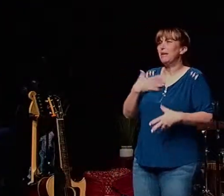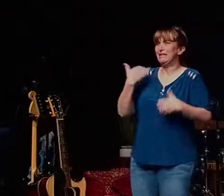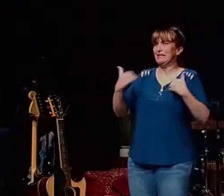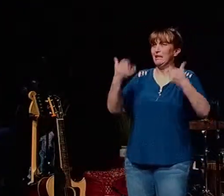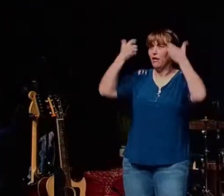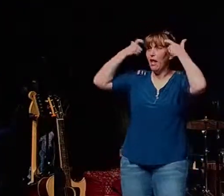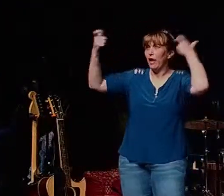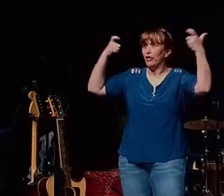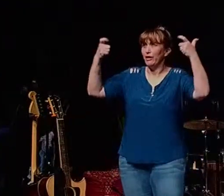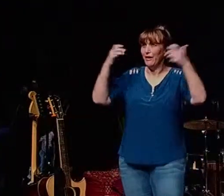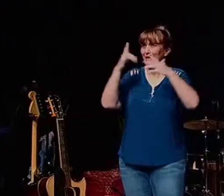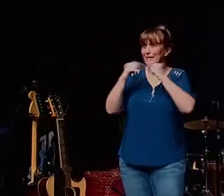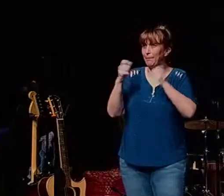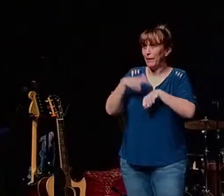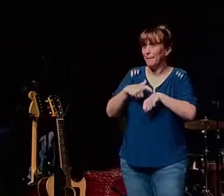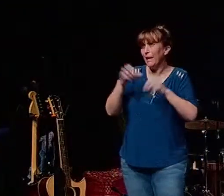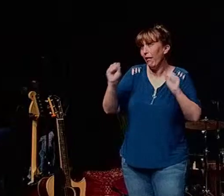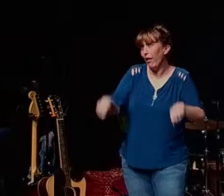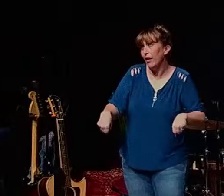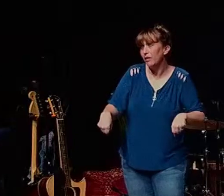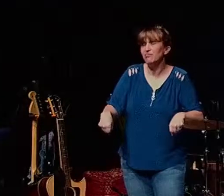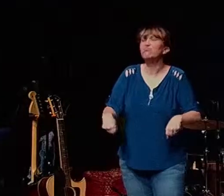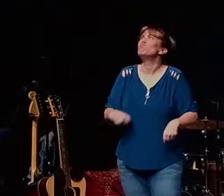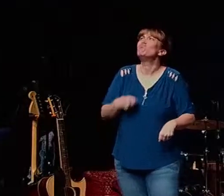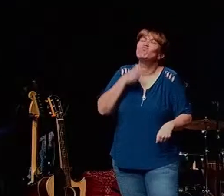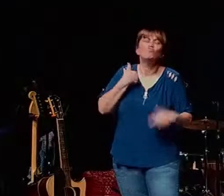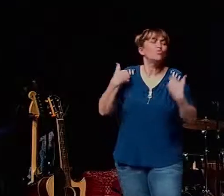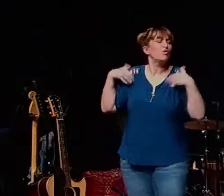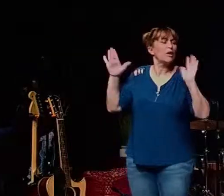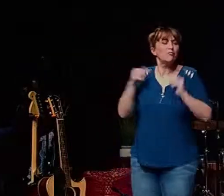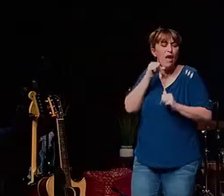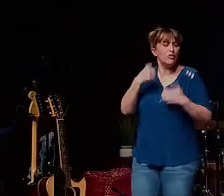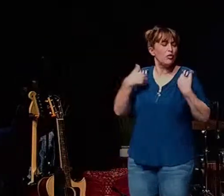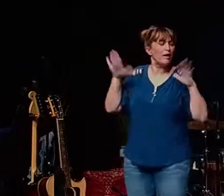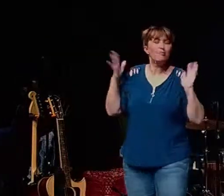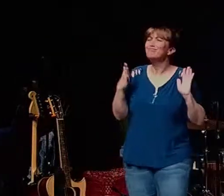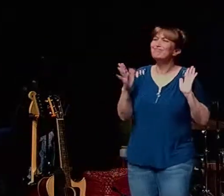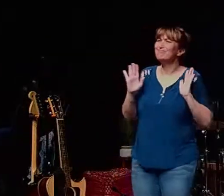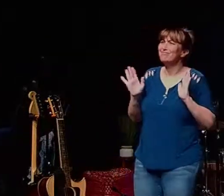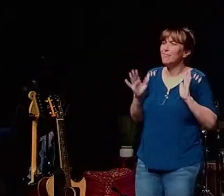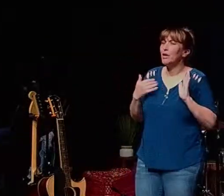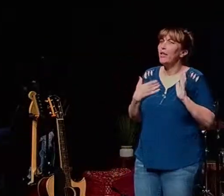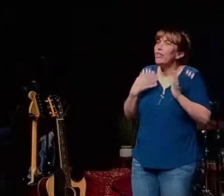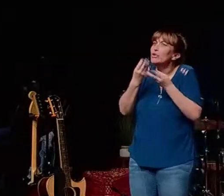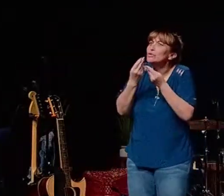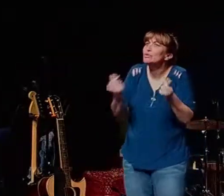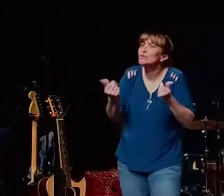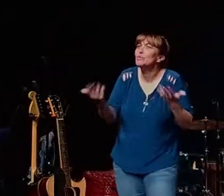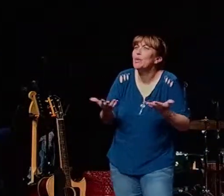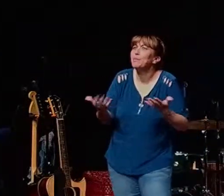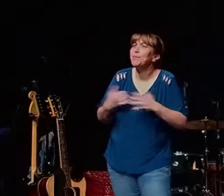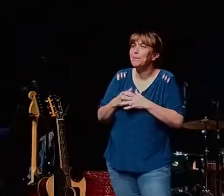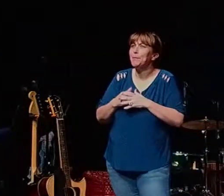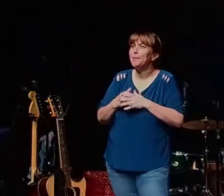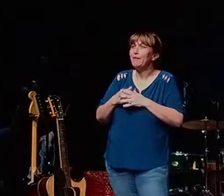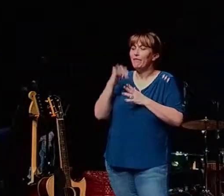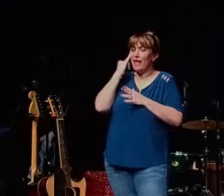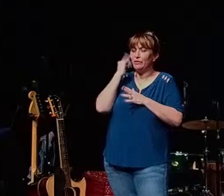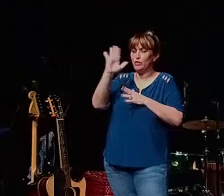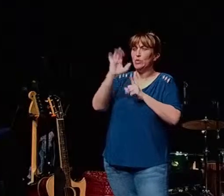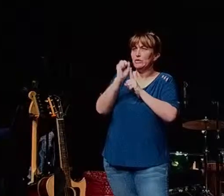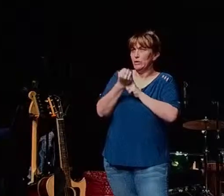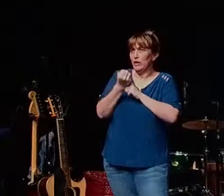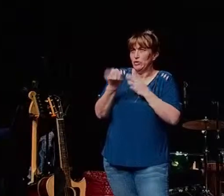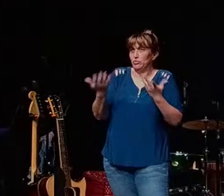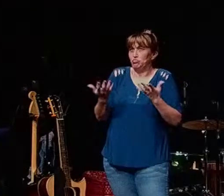you noticed that going yeah i'm not turning myself in at all and the solution for you if you're in that place where